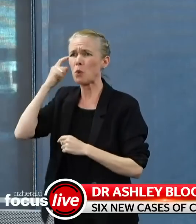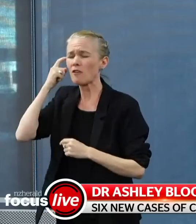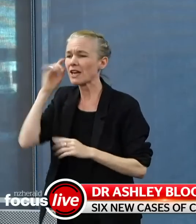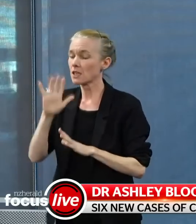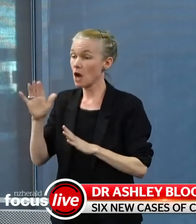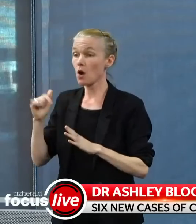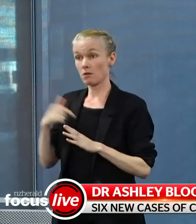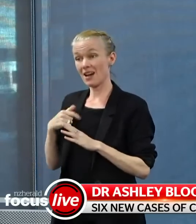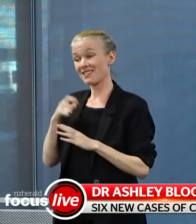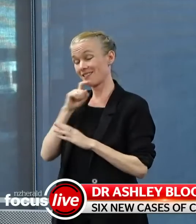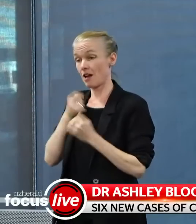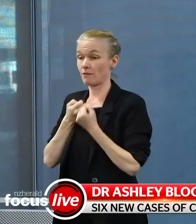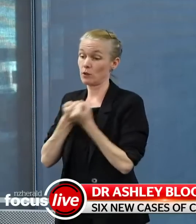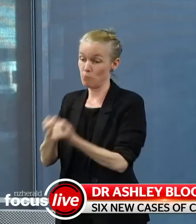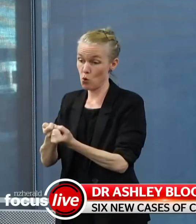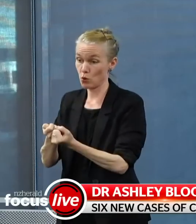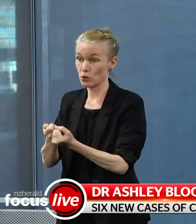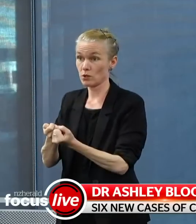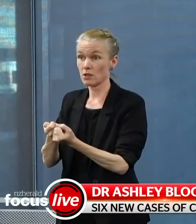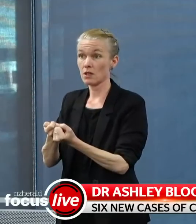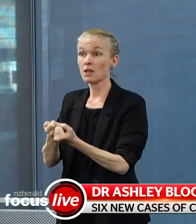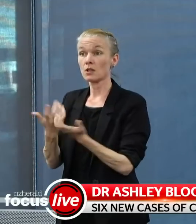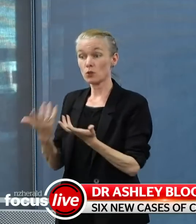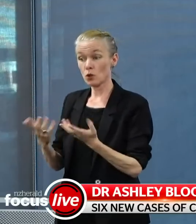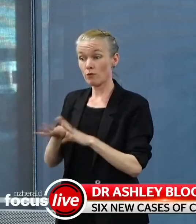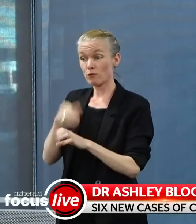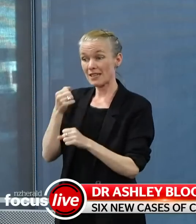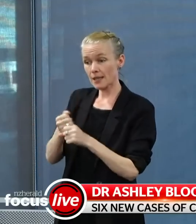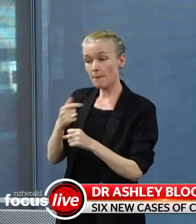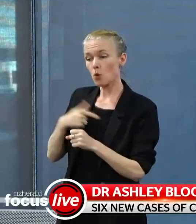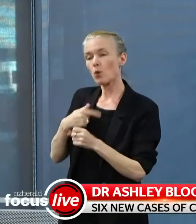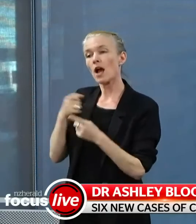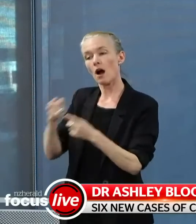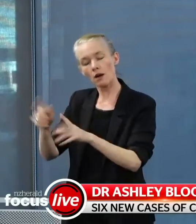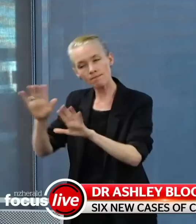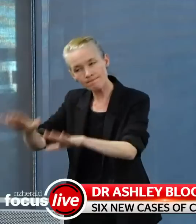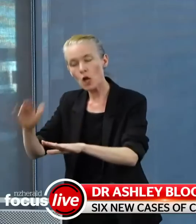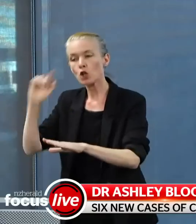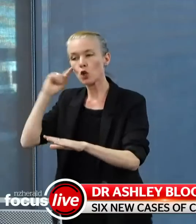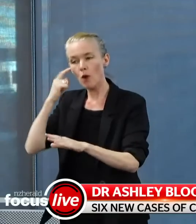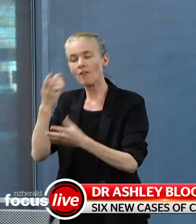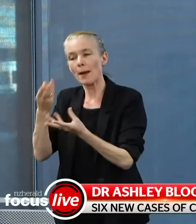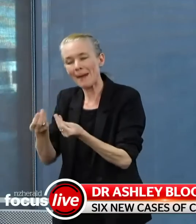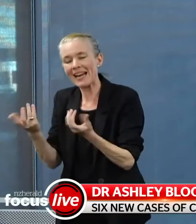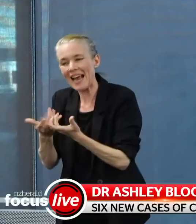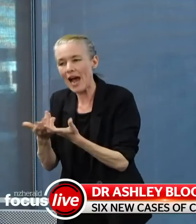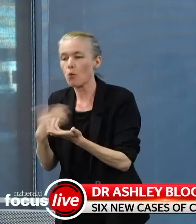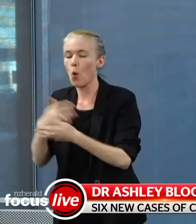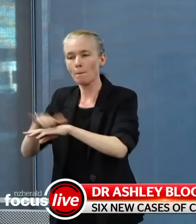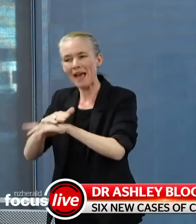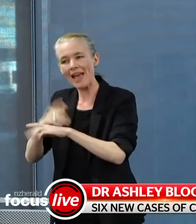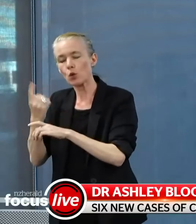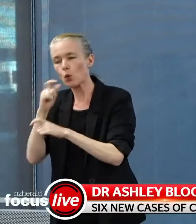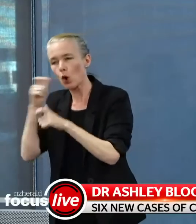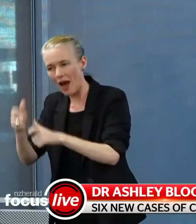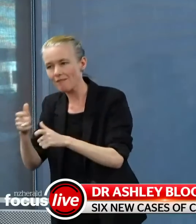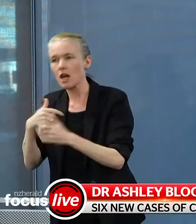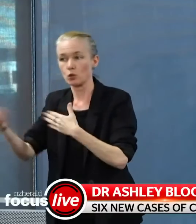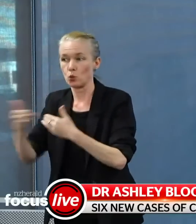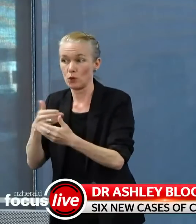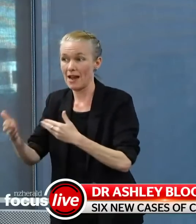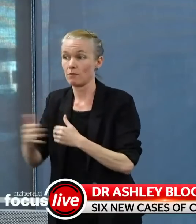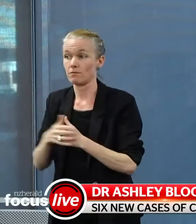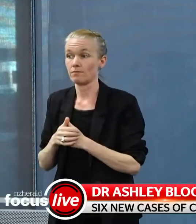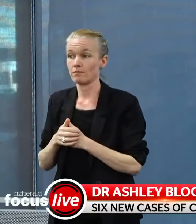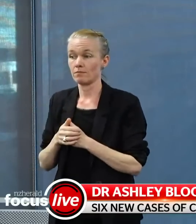understanding is that with that support being provided, that actually people are quite comfortable with going in. Do you people as self-isolating?